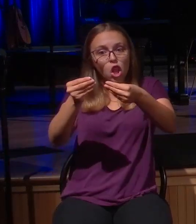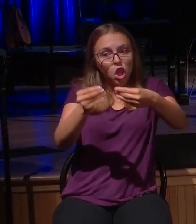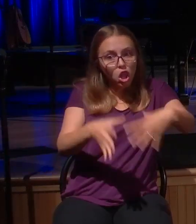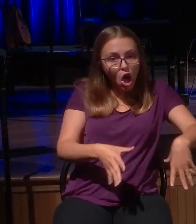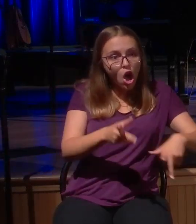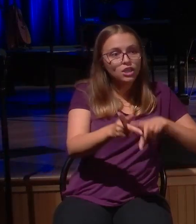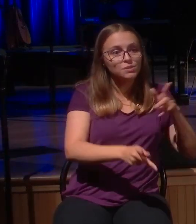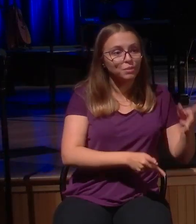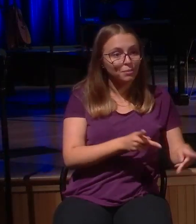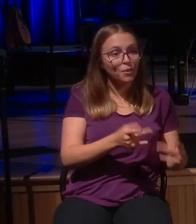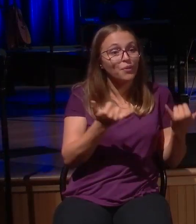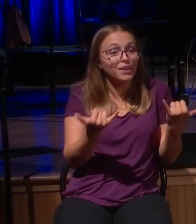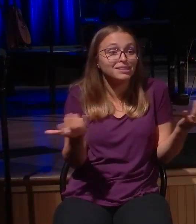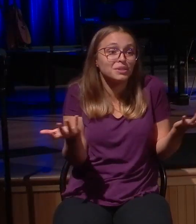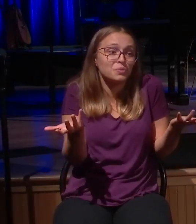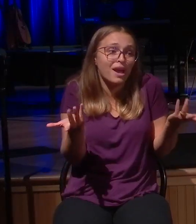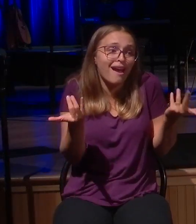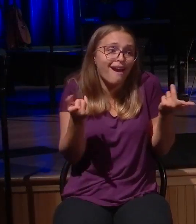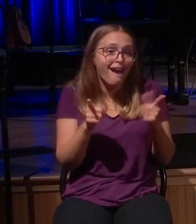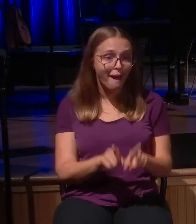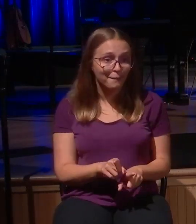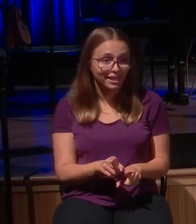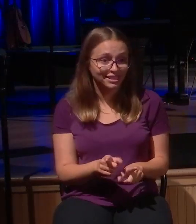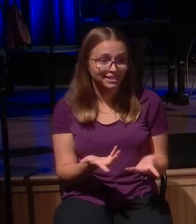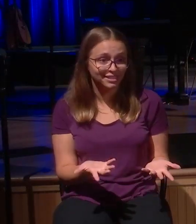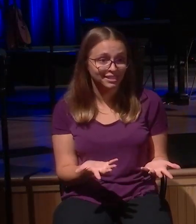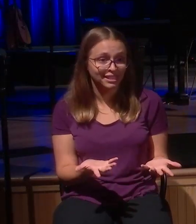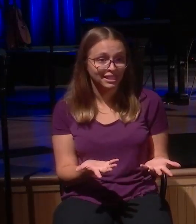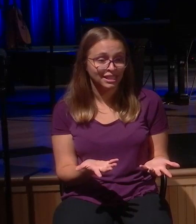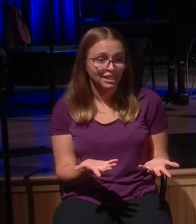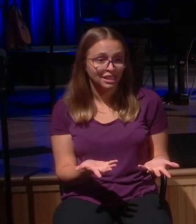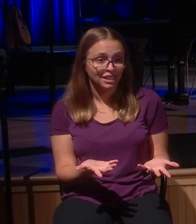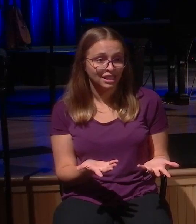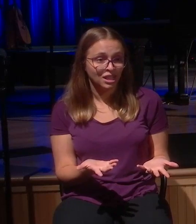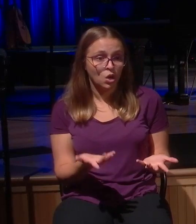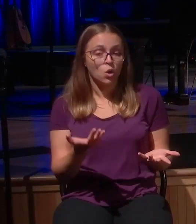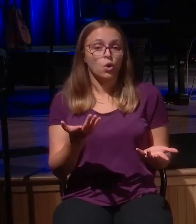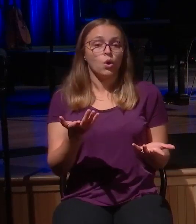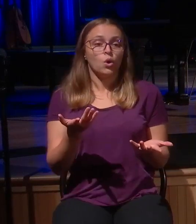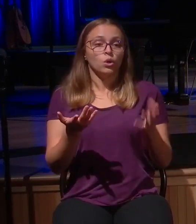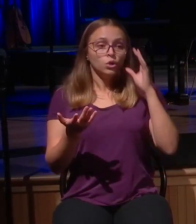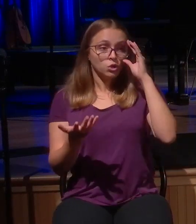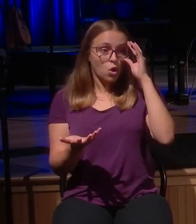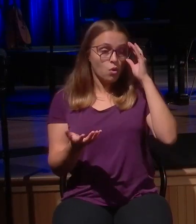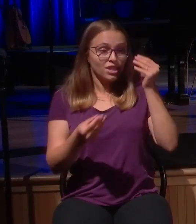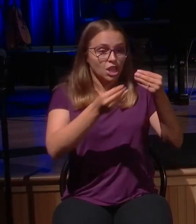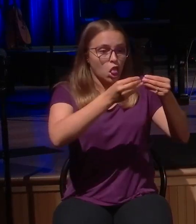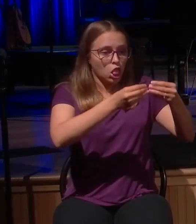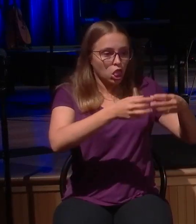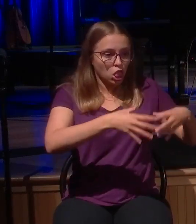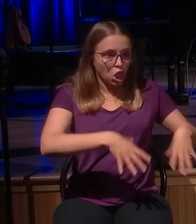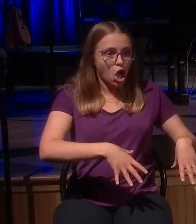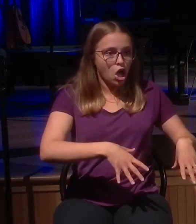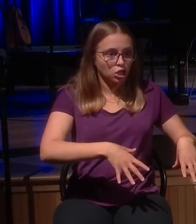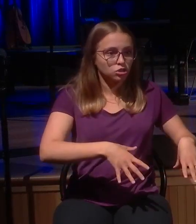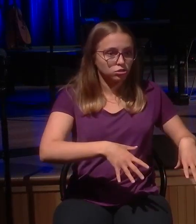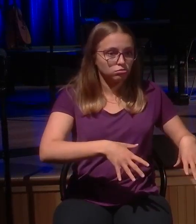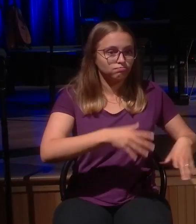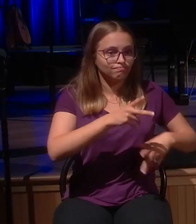from the grace of Christ. Consider what the scripture says about this lost condition. I put it in three Bs for us. Here it is. That apart